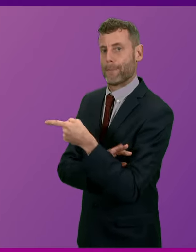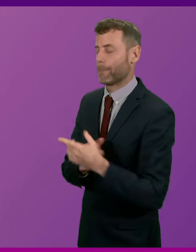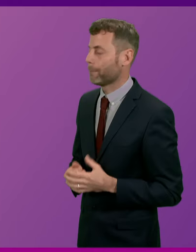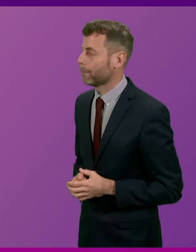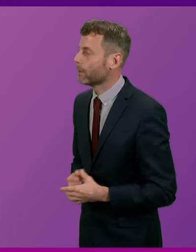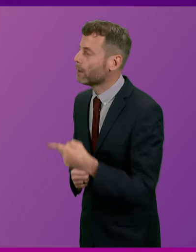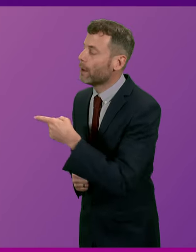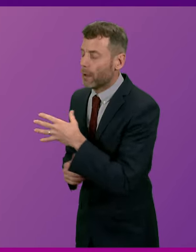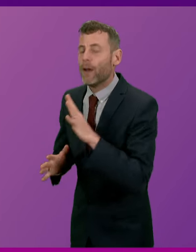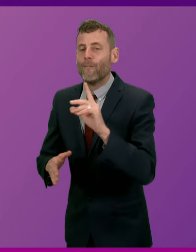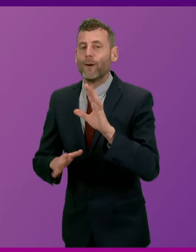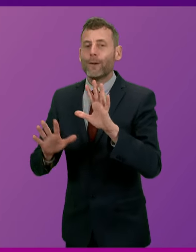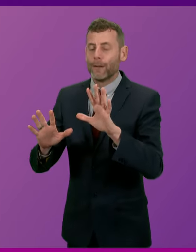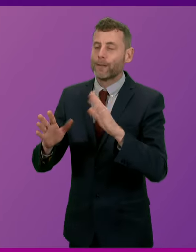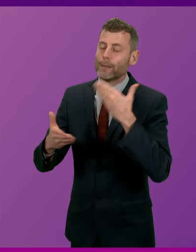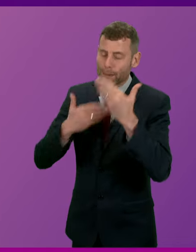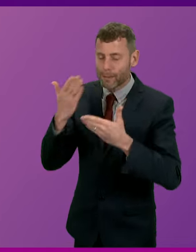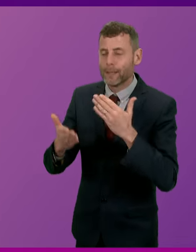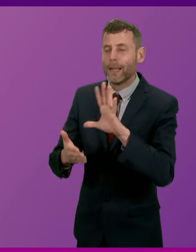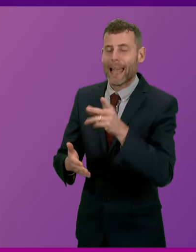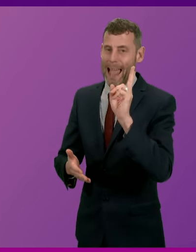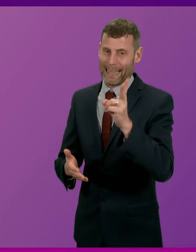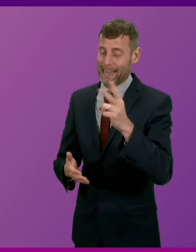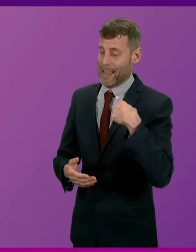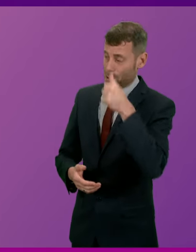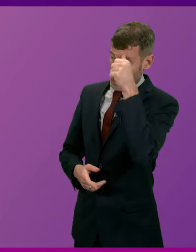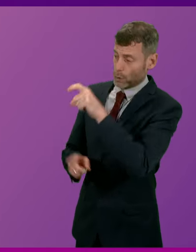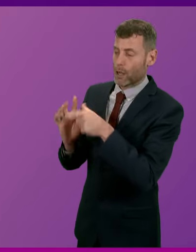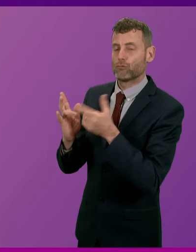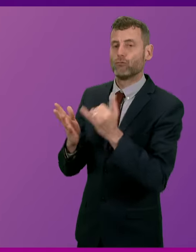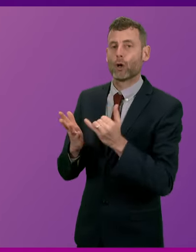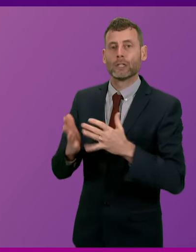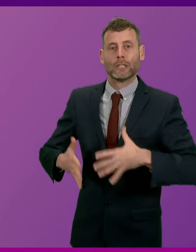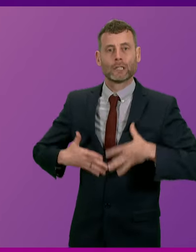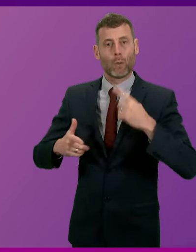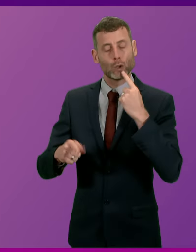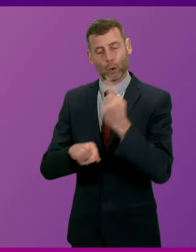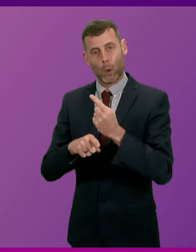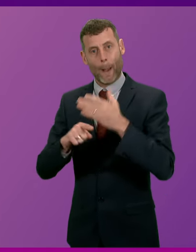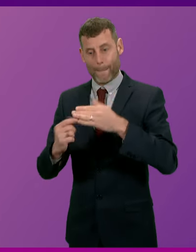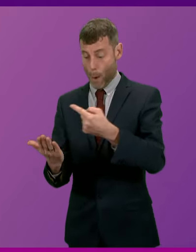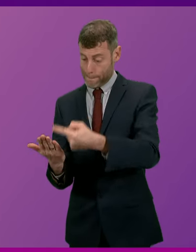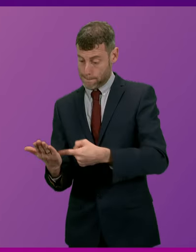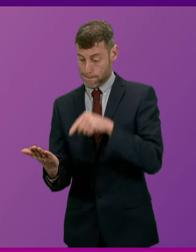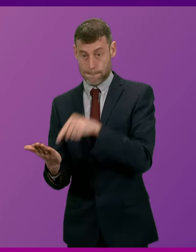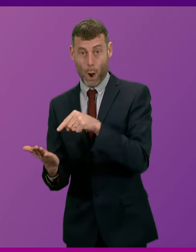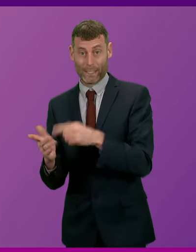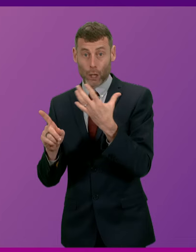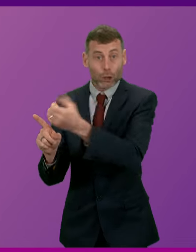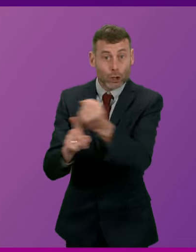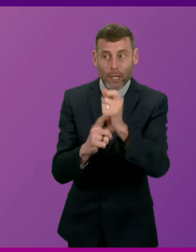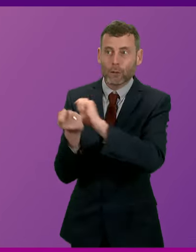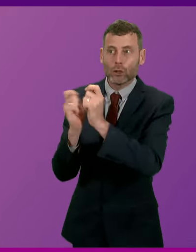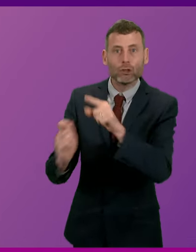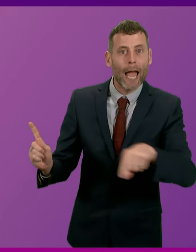let's again look at the, I know Duncan Frost doesn't want to talk about the substance of policy. Let's look at the substance of policy.